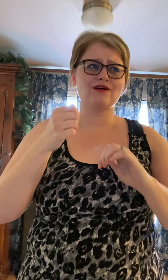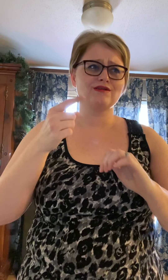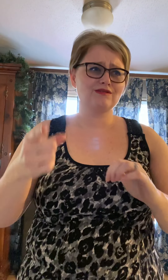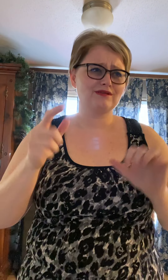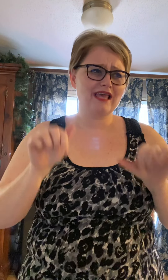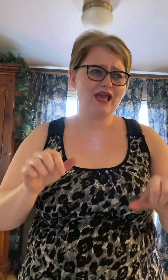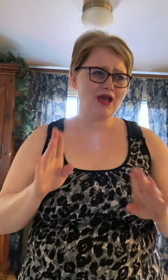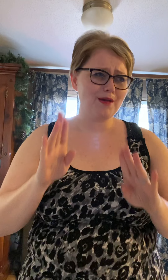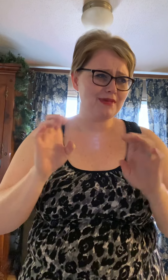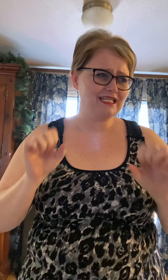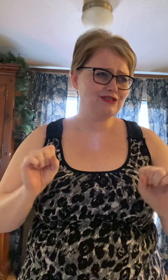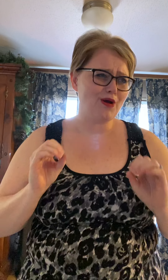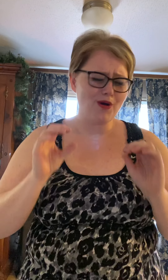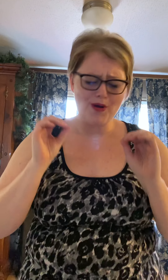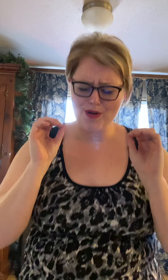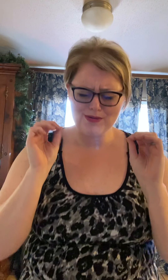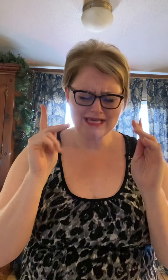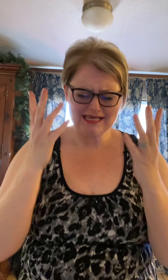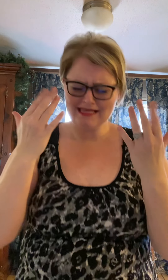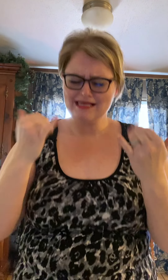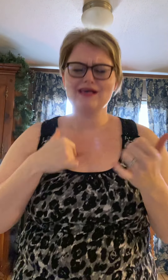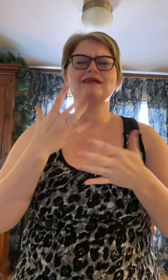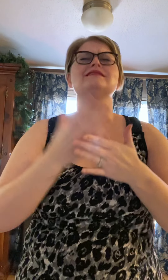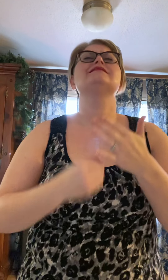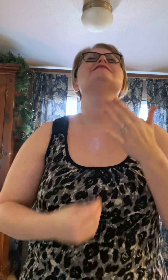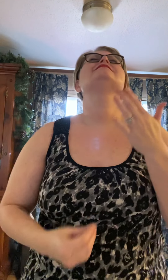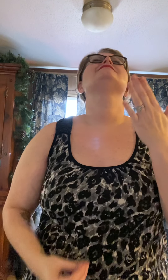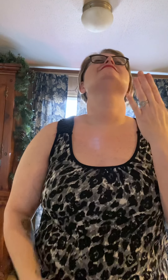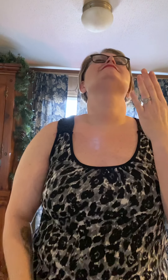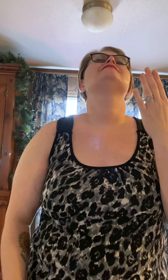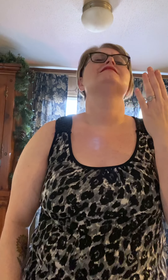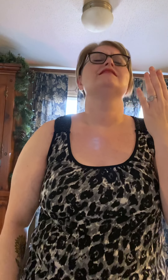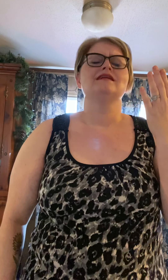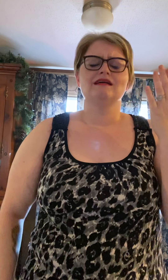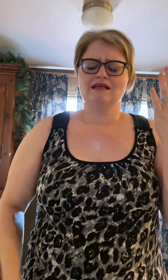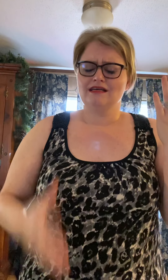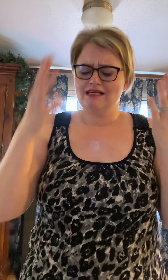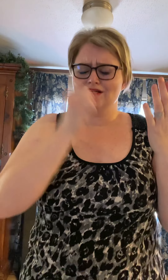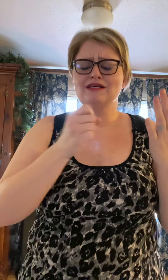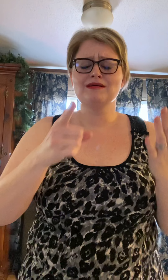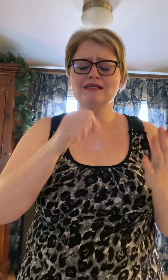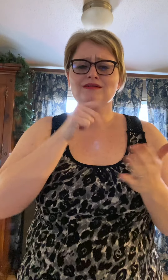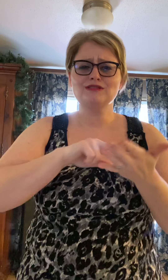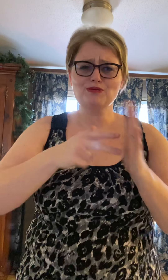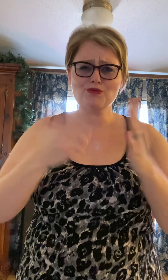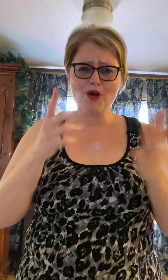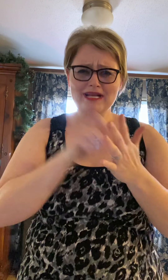okay Now that I've gone Guess you didn't mean what you wrote And